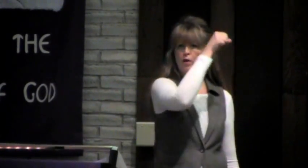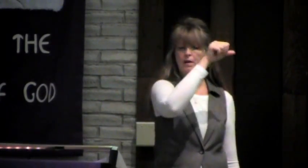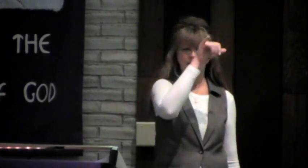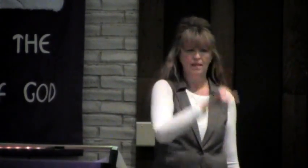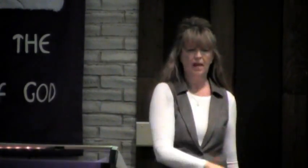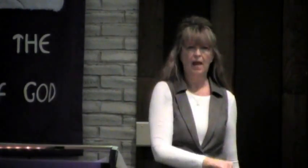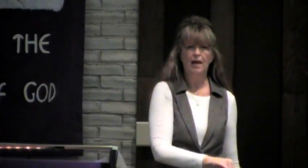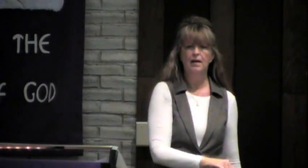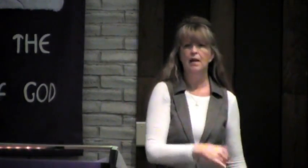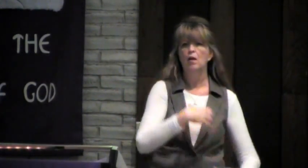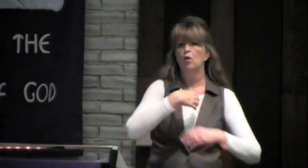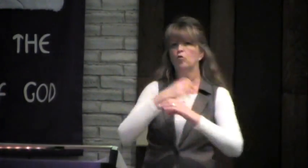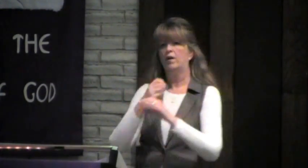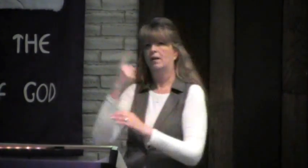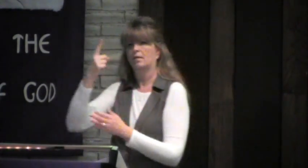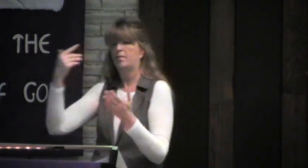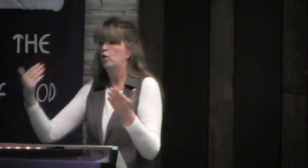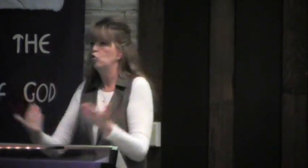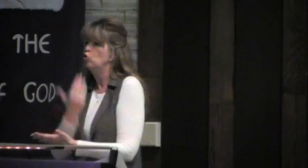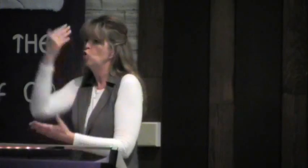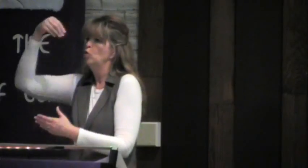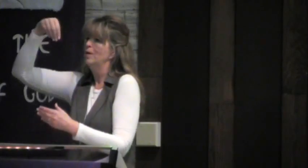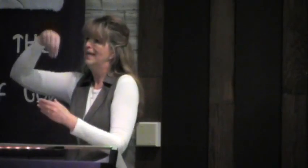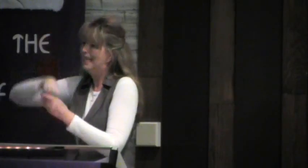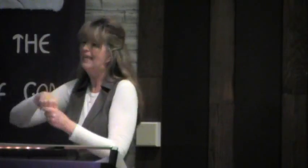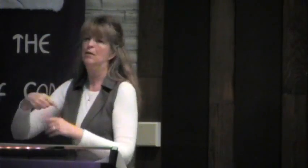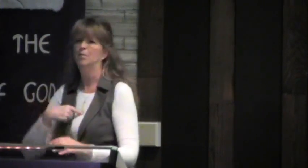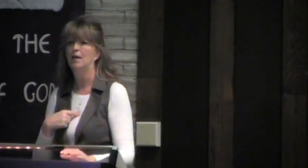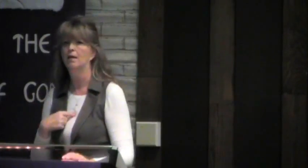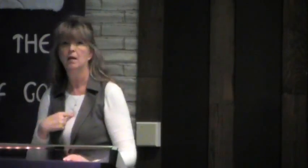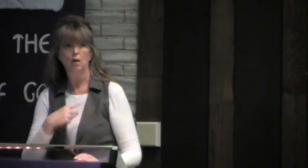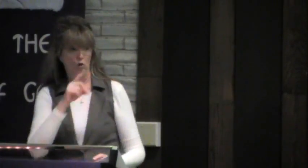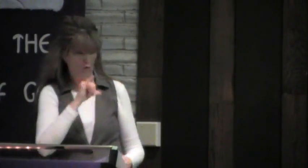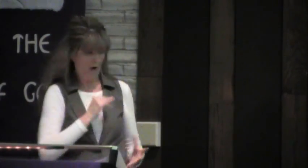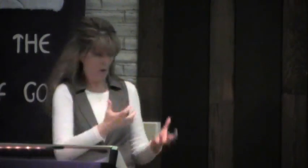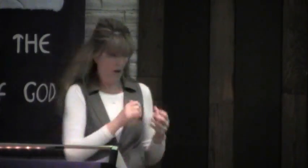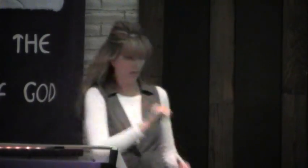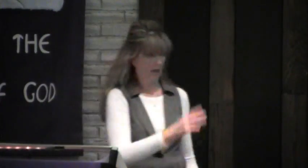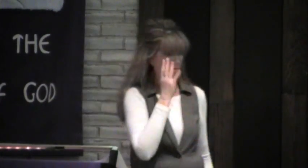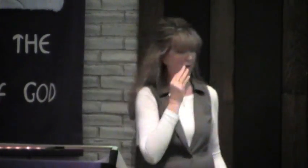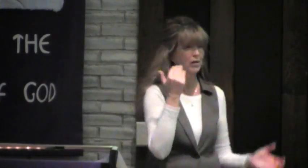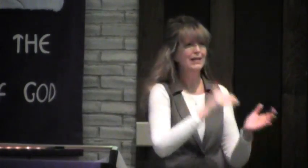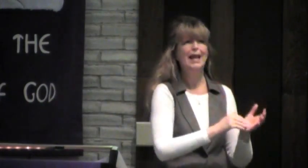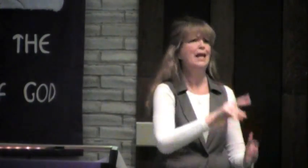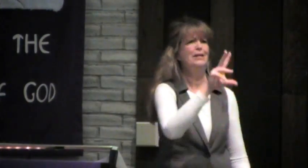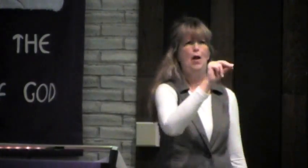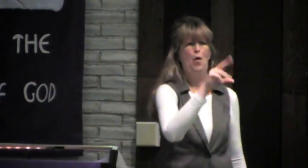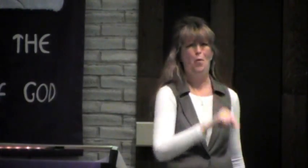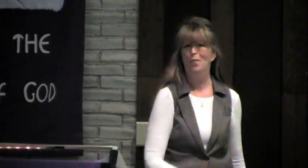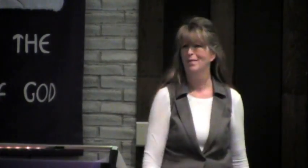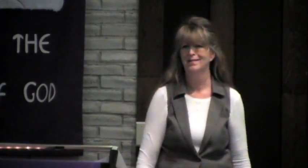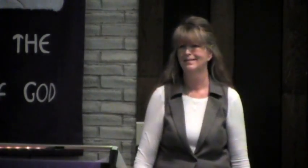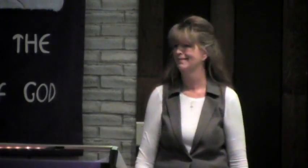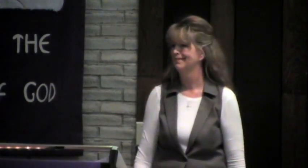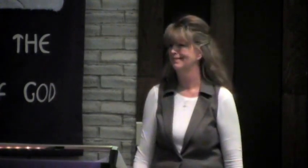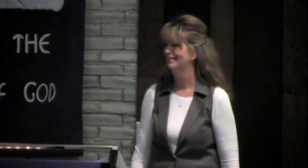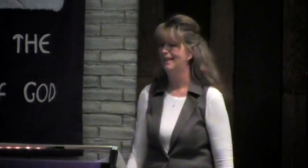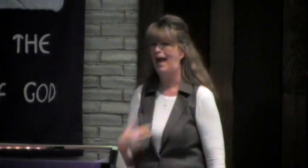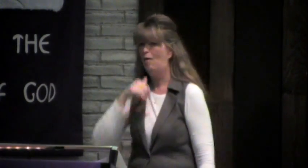see clearly that God took them and created something entirely new within me. Now, I don't want to experience